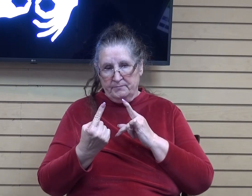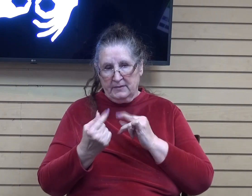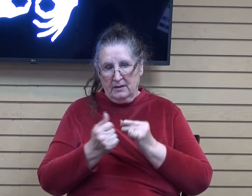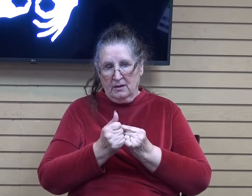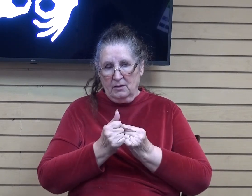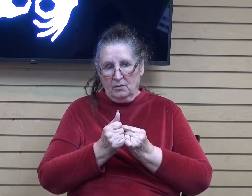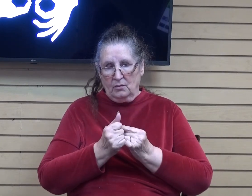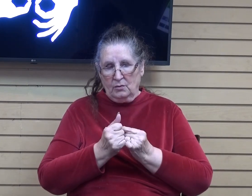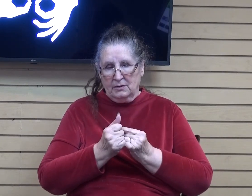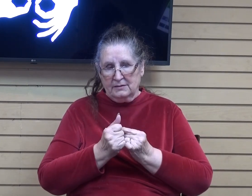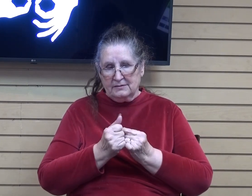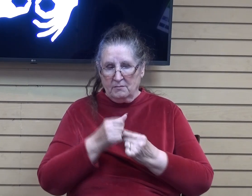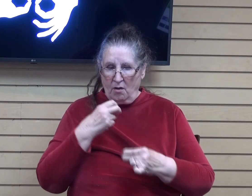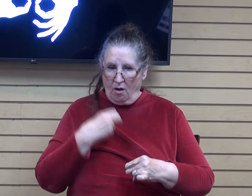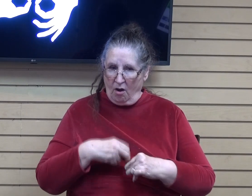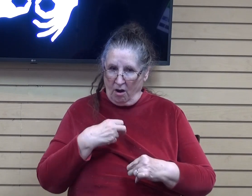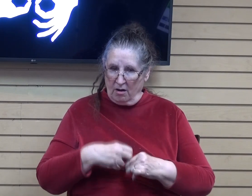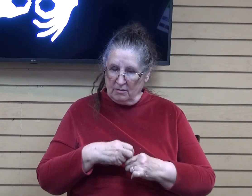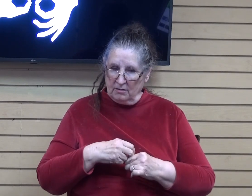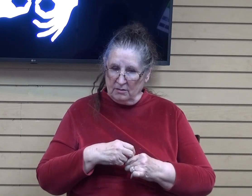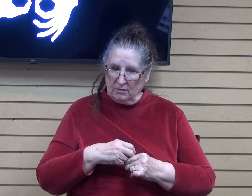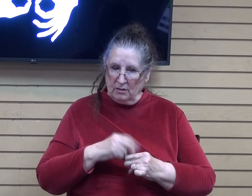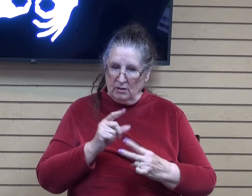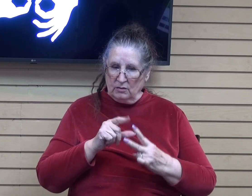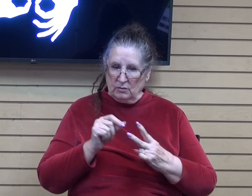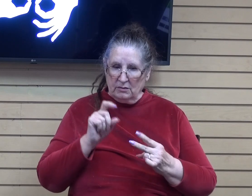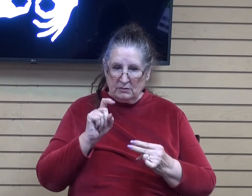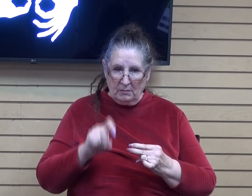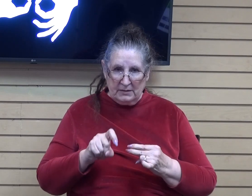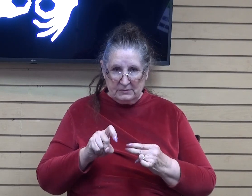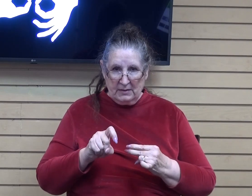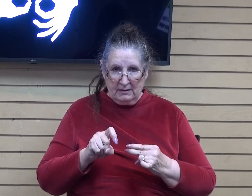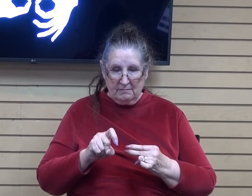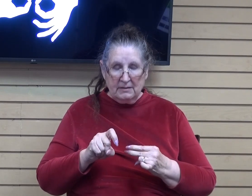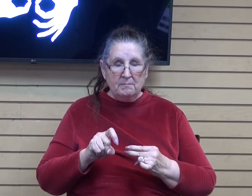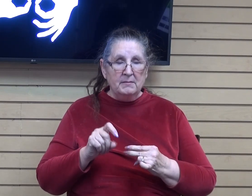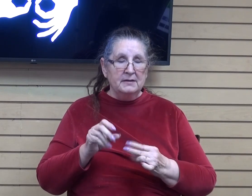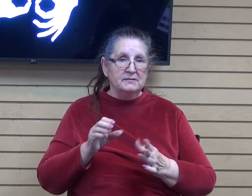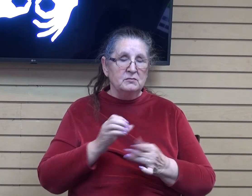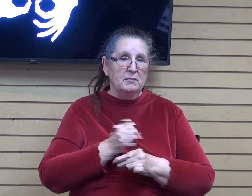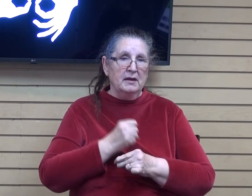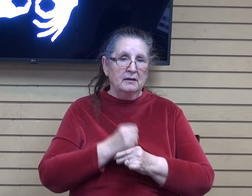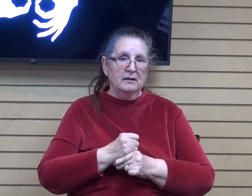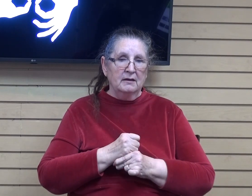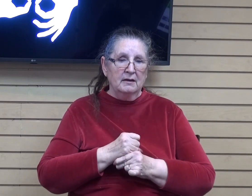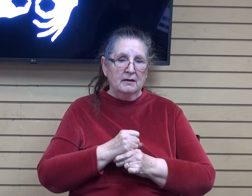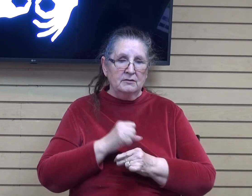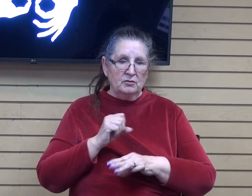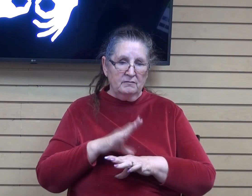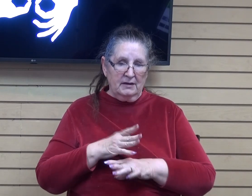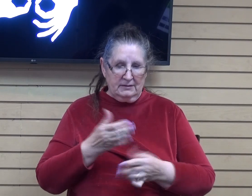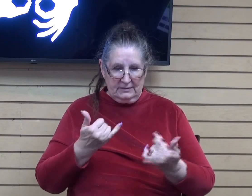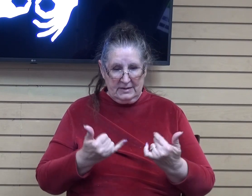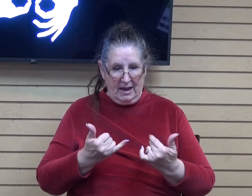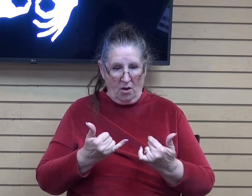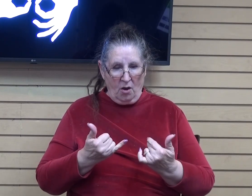pretty tough choices that we have to make that just don't affect us here and now but that will affect us